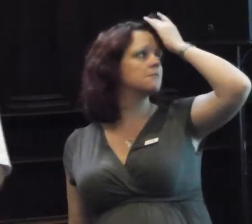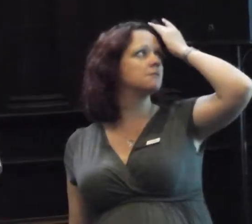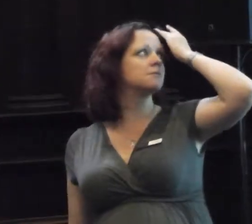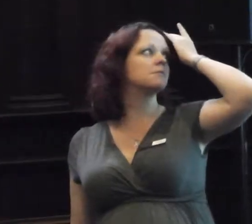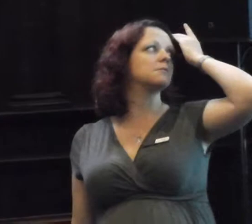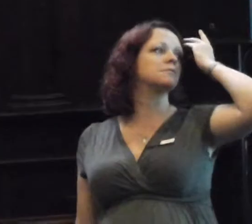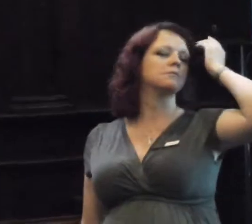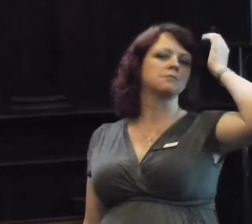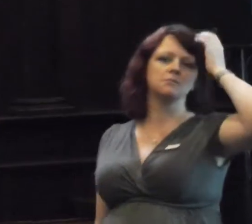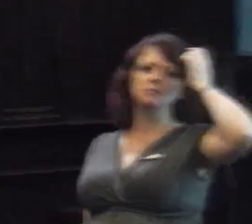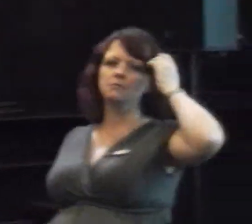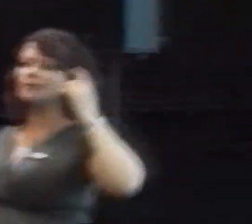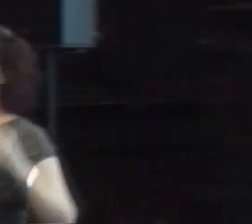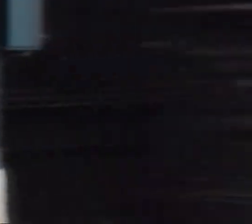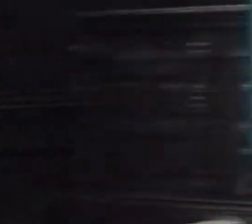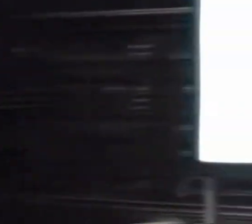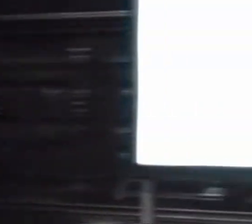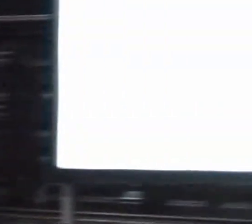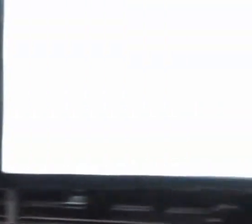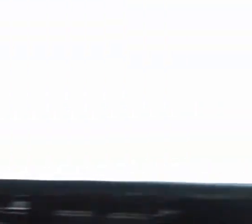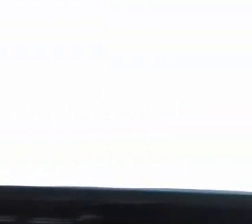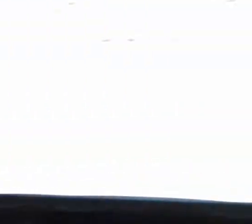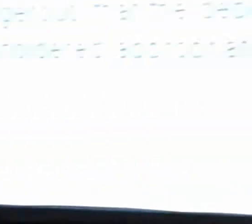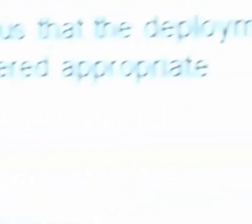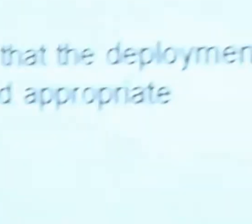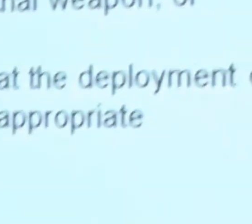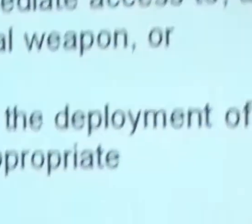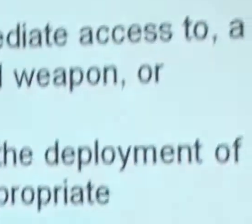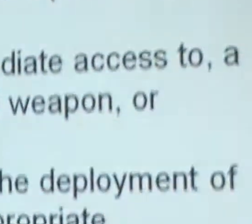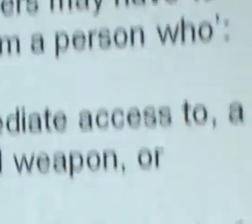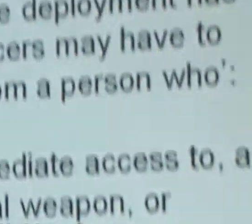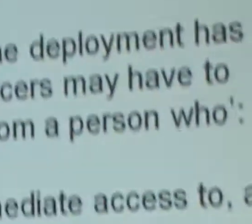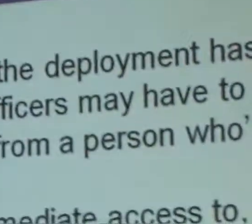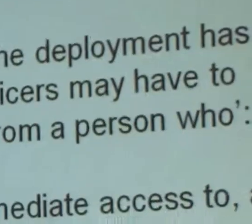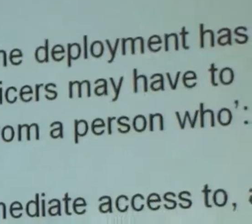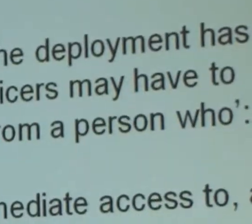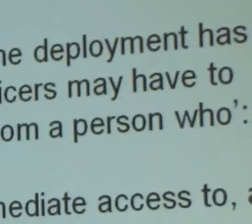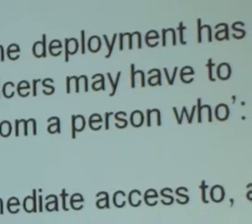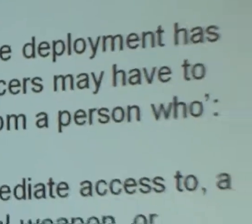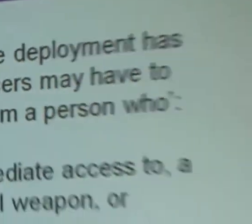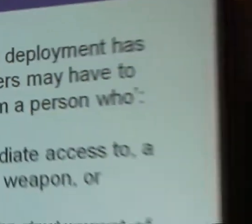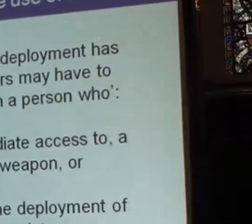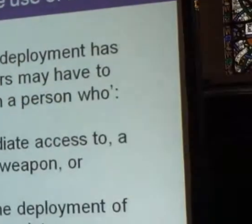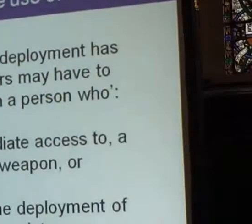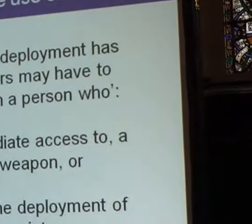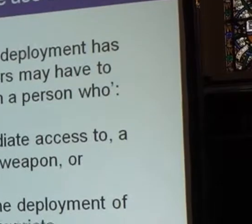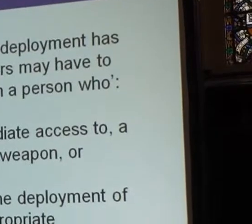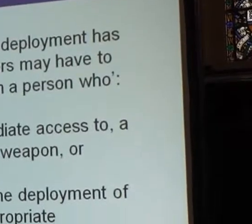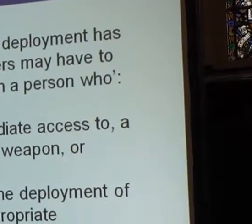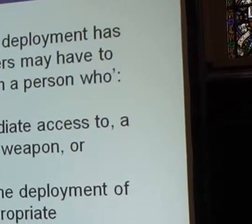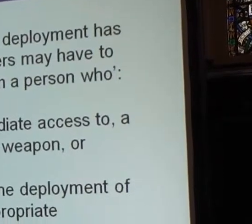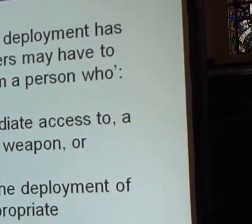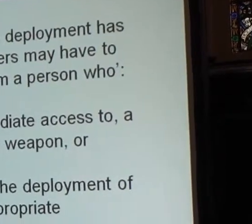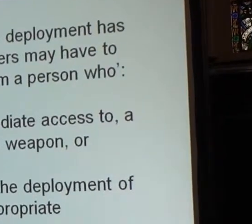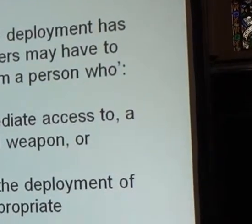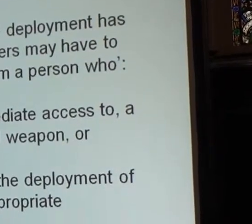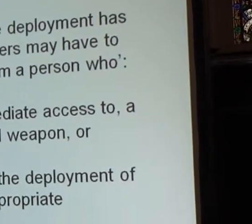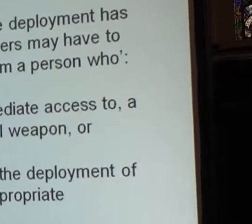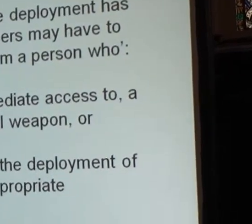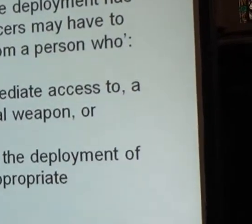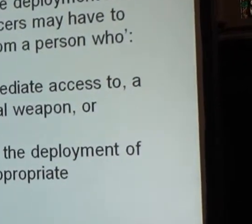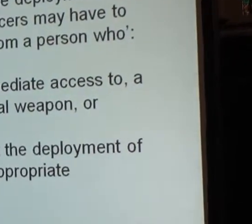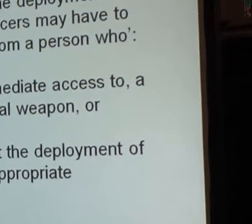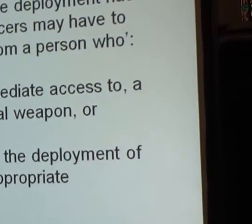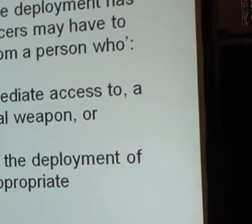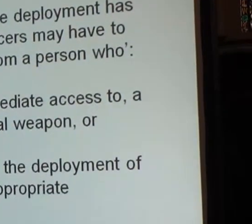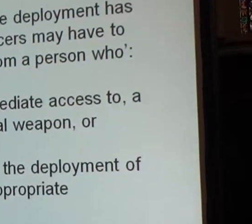It's not just, we would not just send, fire arm officers, to somebody, who is in possession, of a fire arm. If there